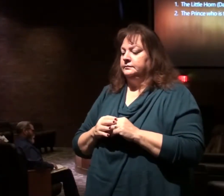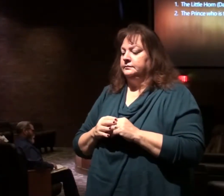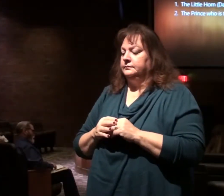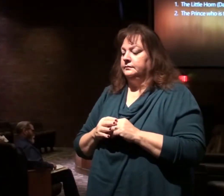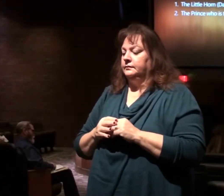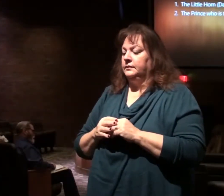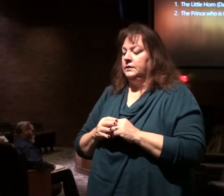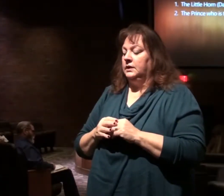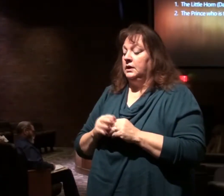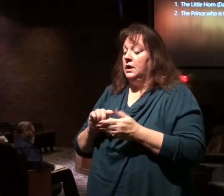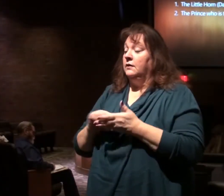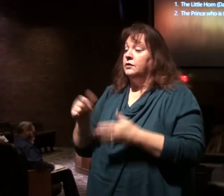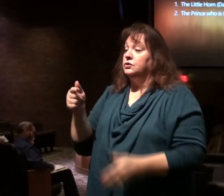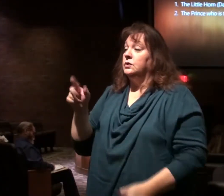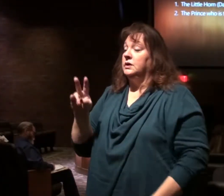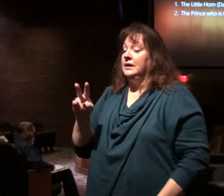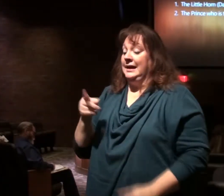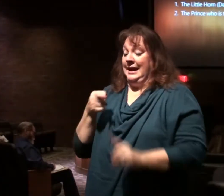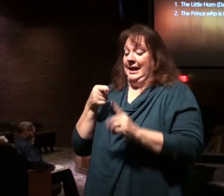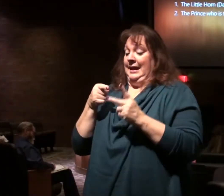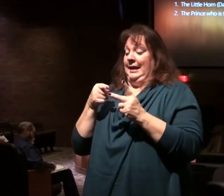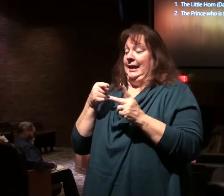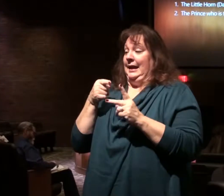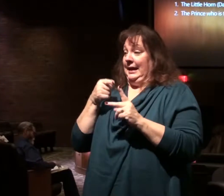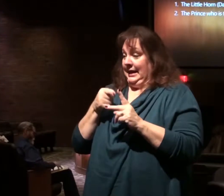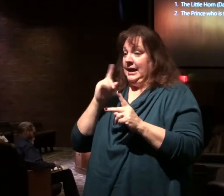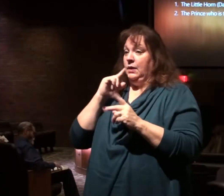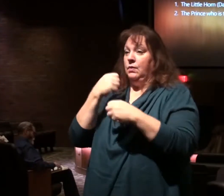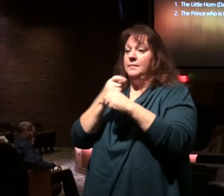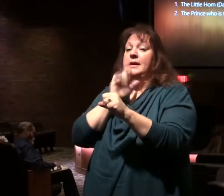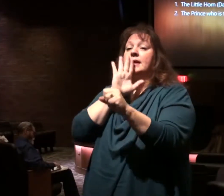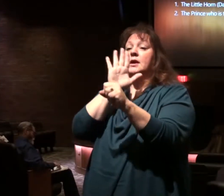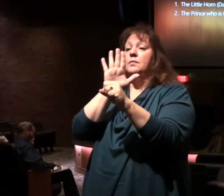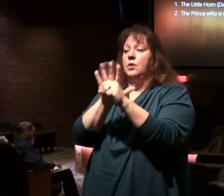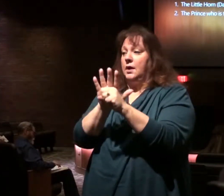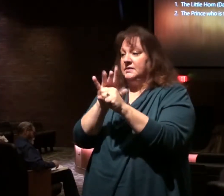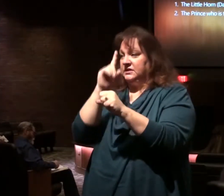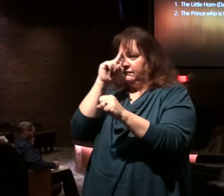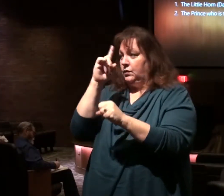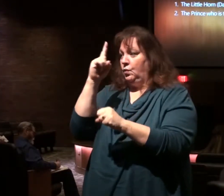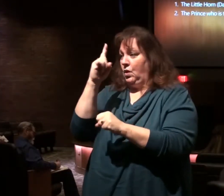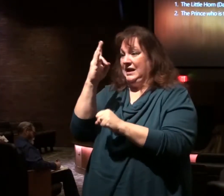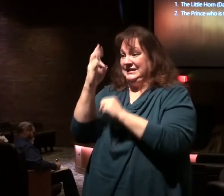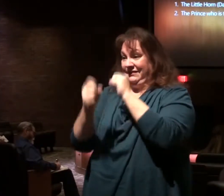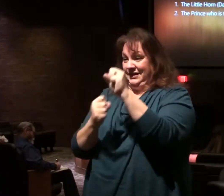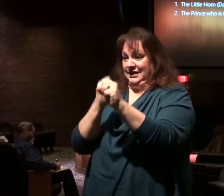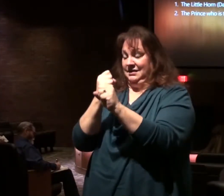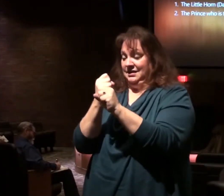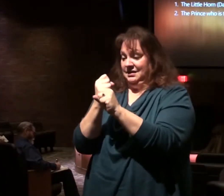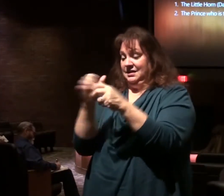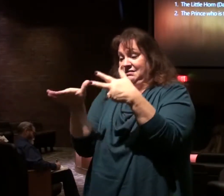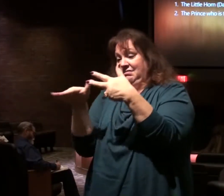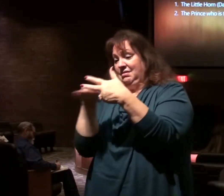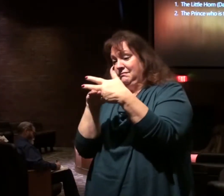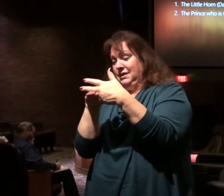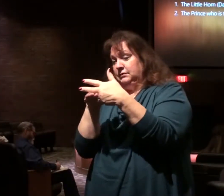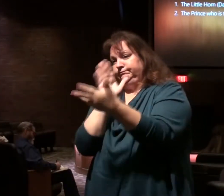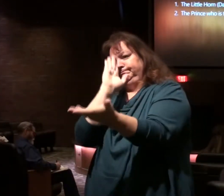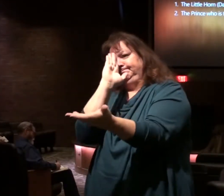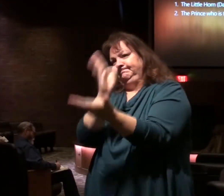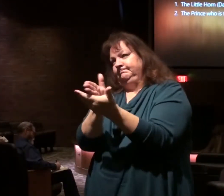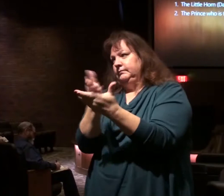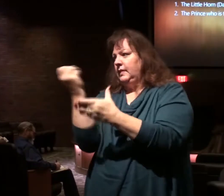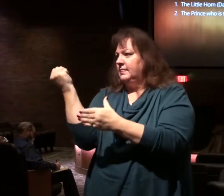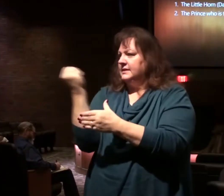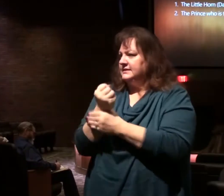In verse 27 he will make a firm covenant with the many for one week. But in the middle of the week he'll put a stop to